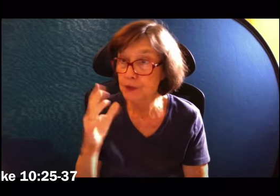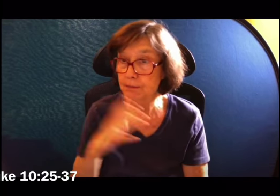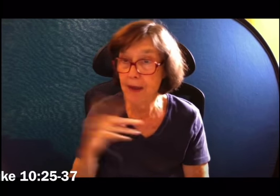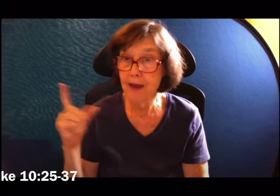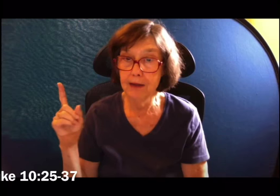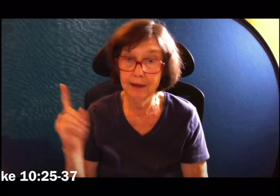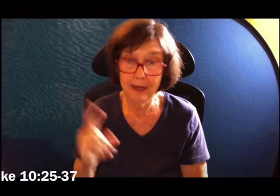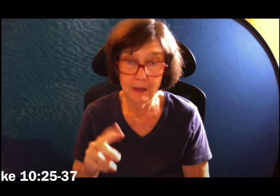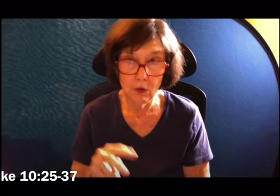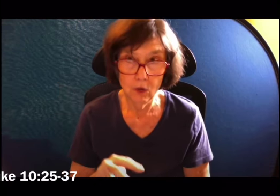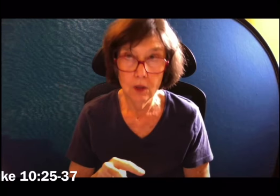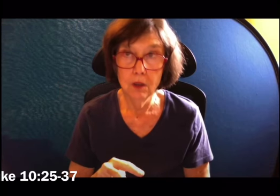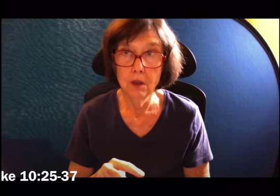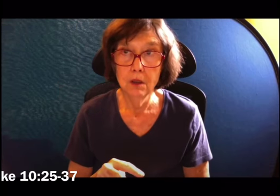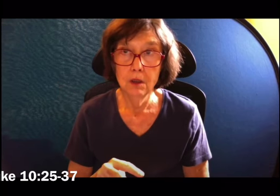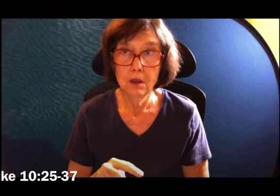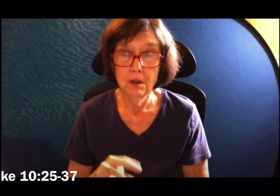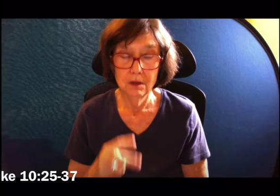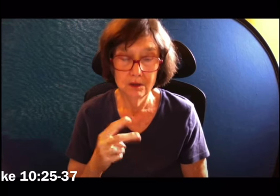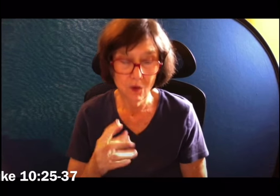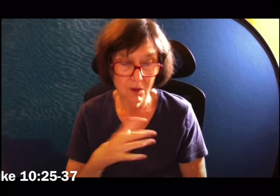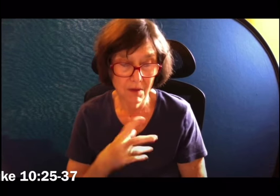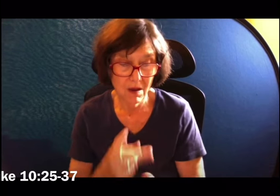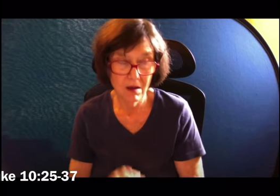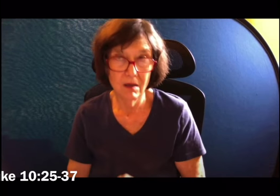A priest happened to be going down the road.